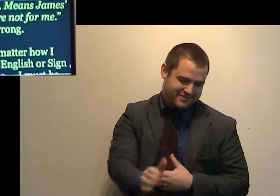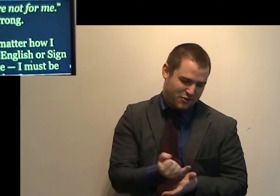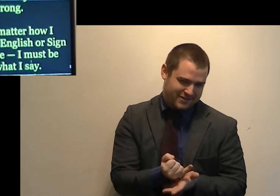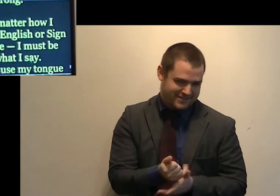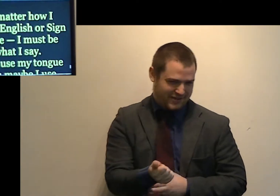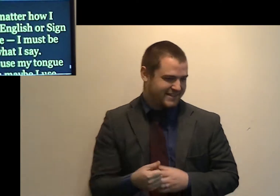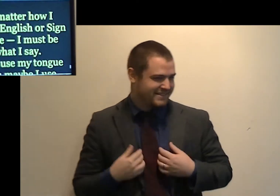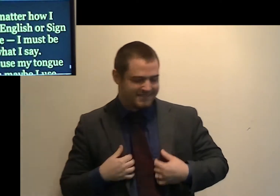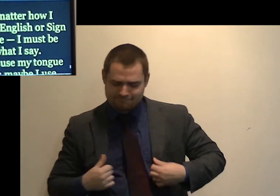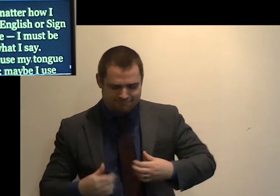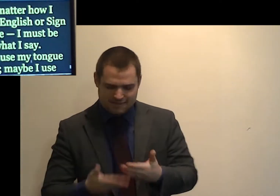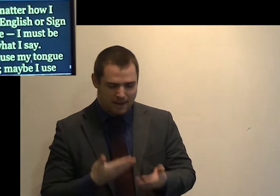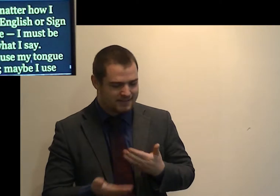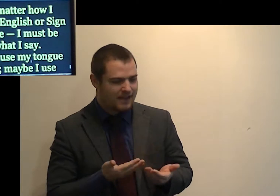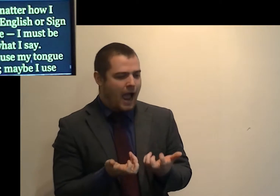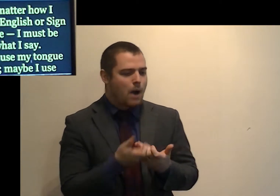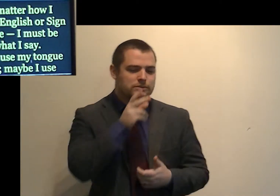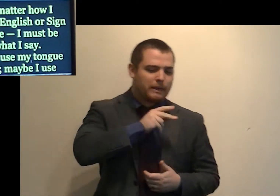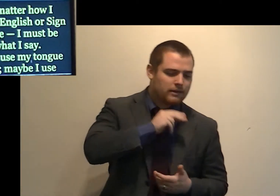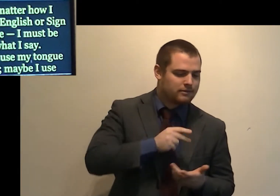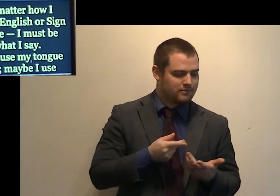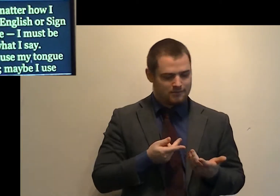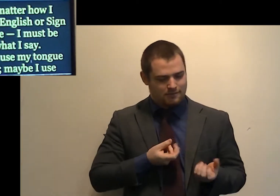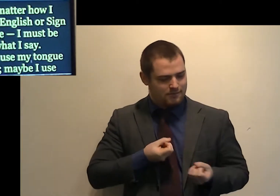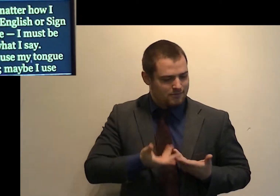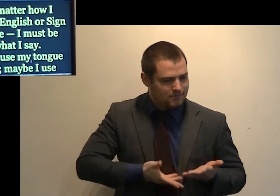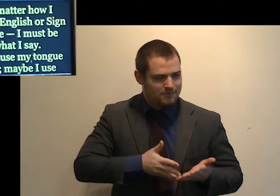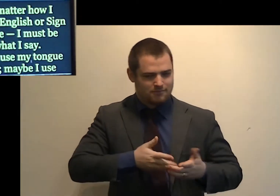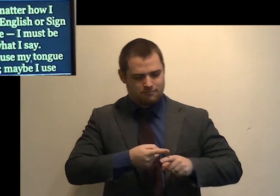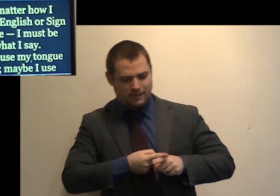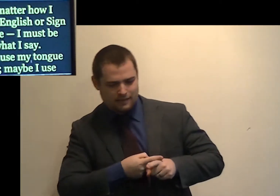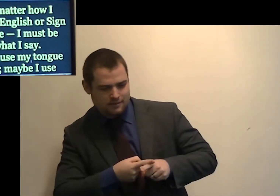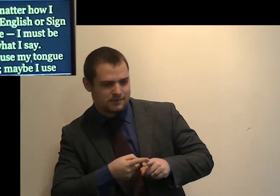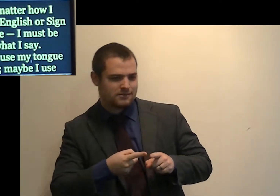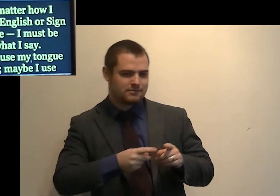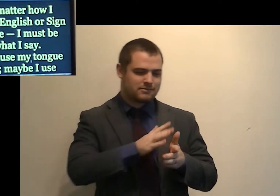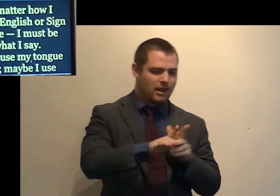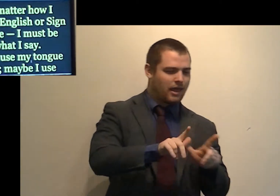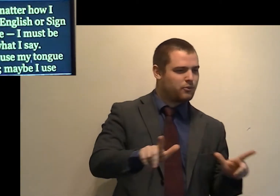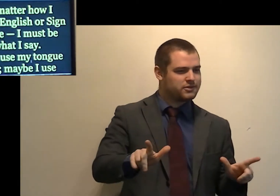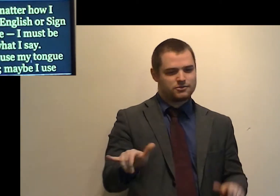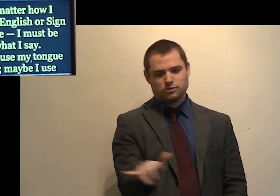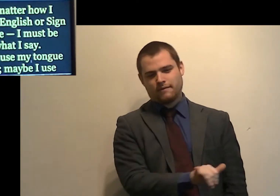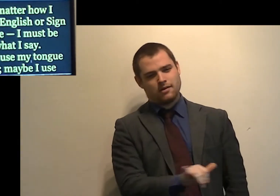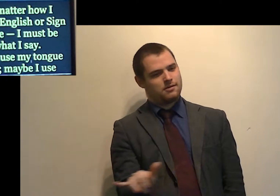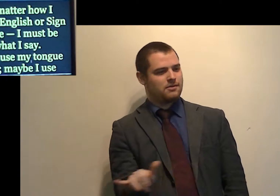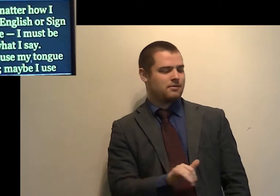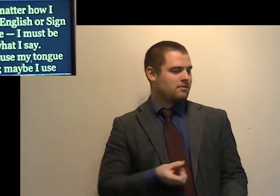It doesn't matter how I speak, English or sign language, I must be